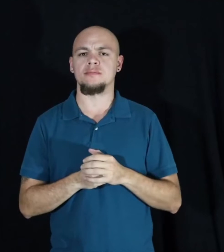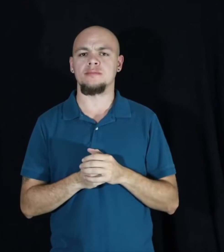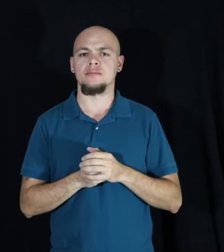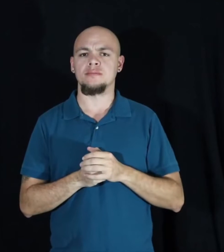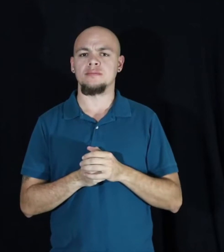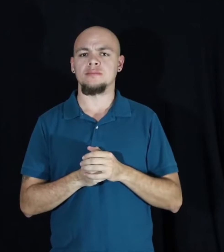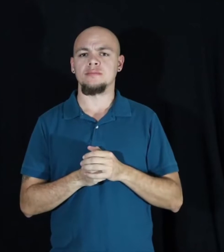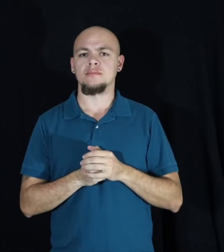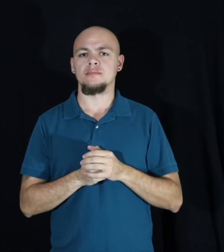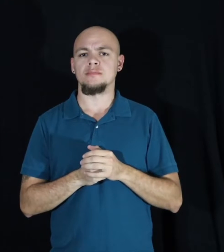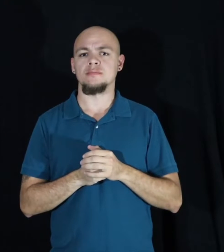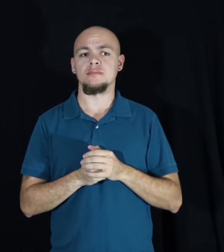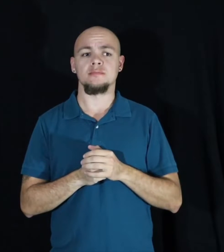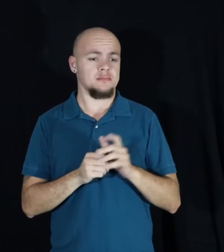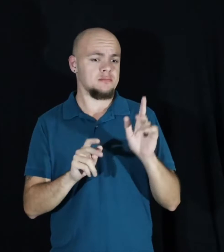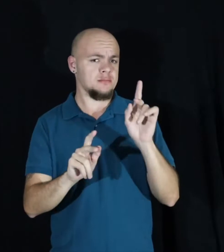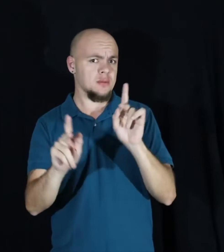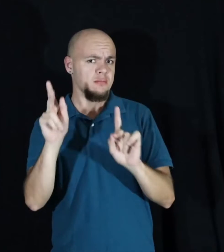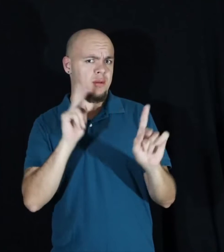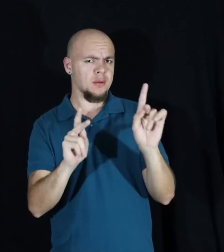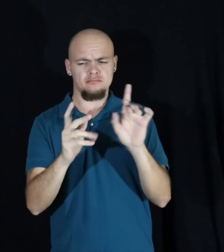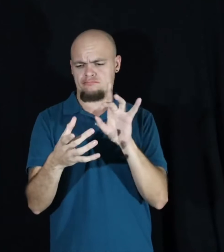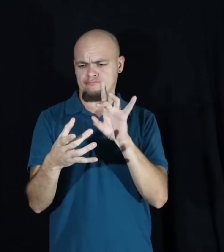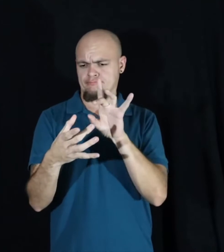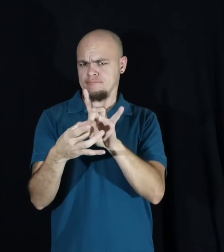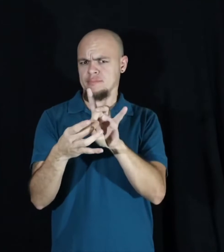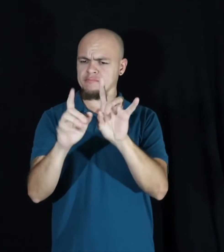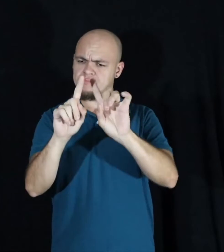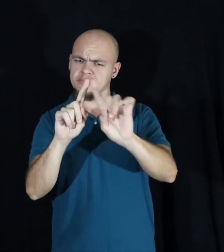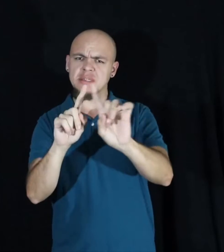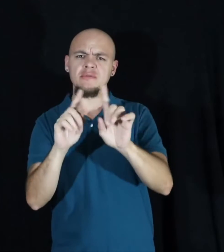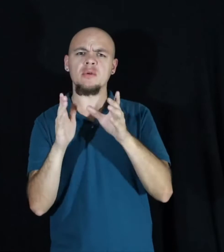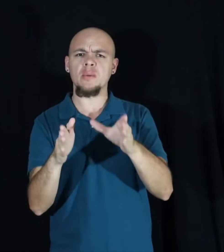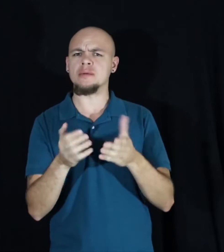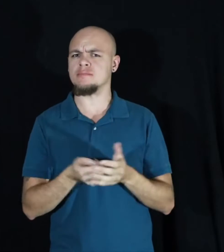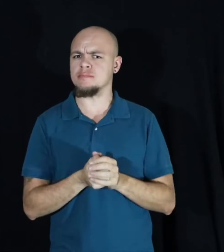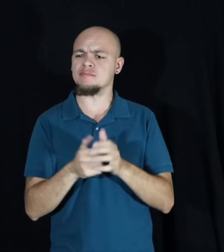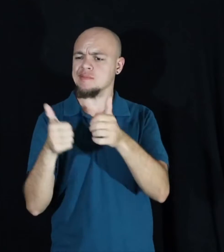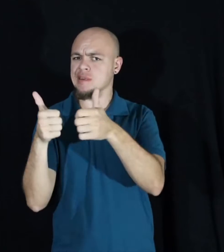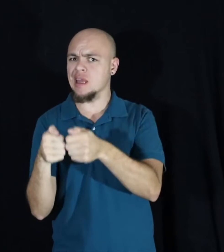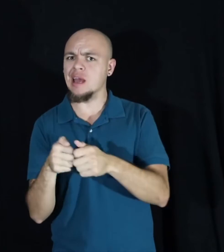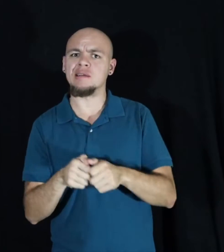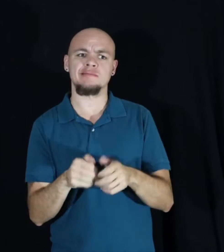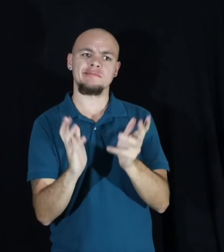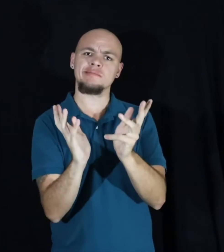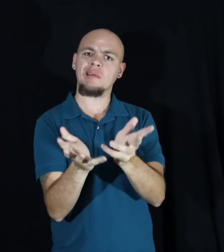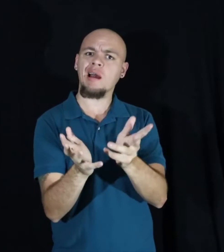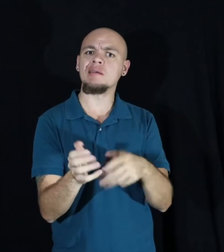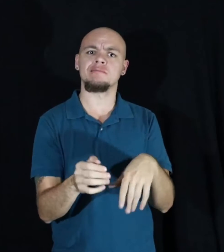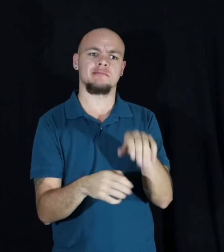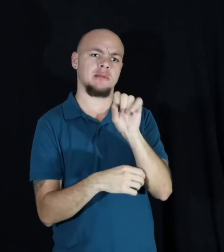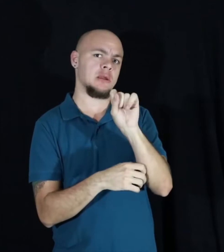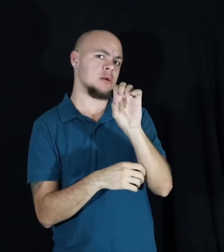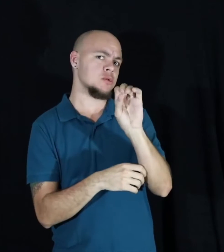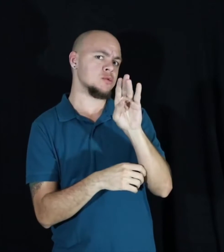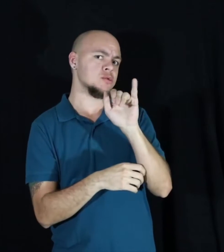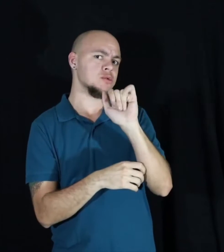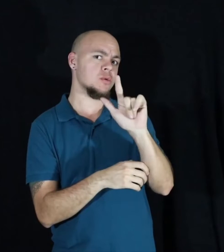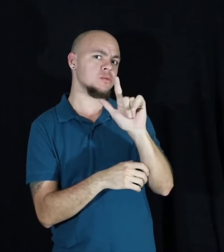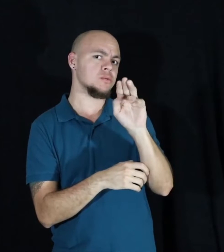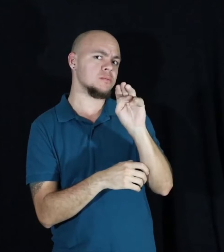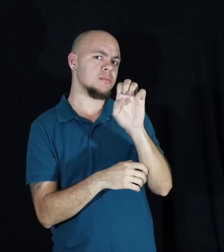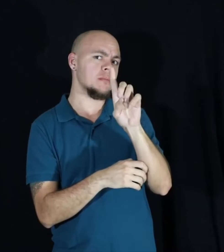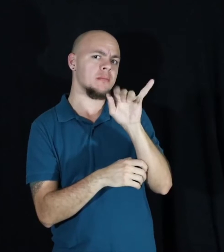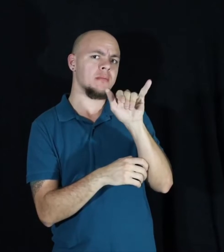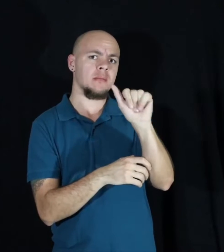As humans, we connect in many different ways. We text, we talk, we use social media. One of my